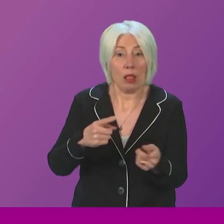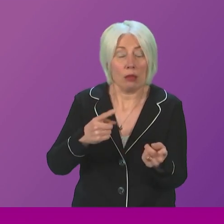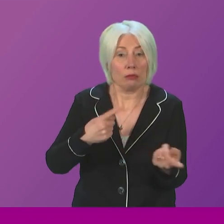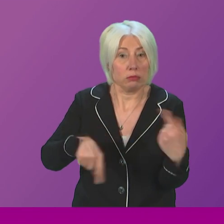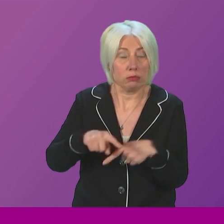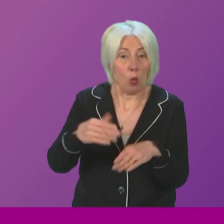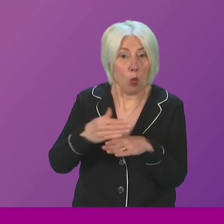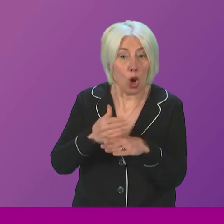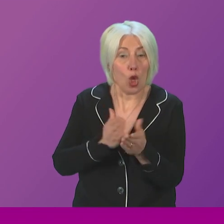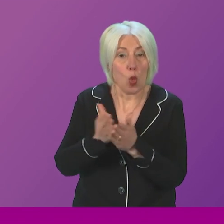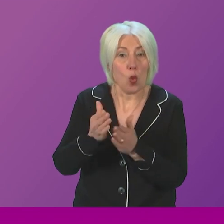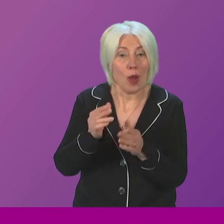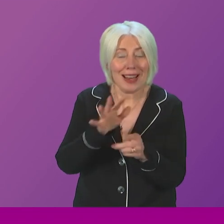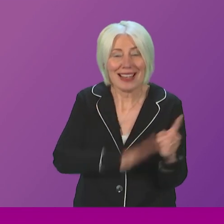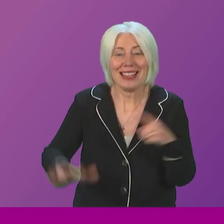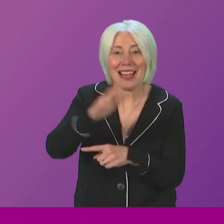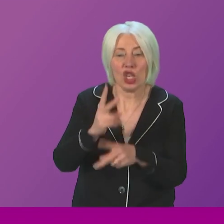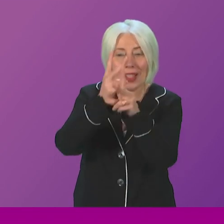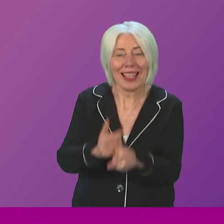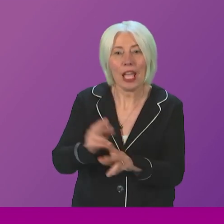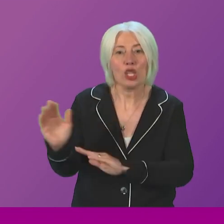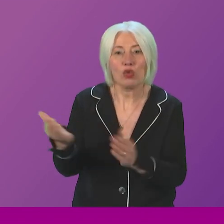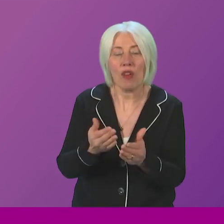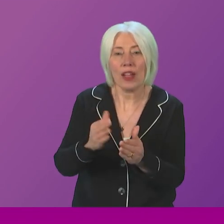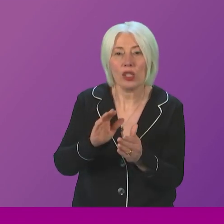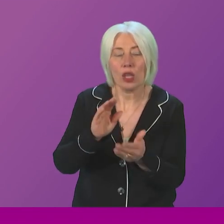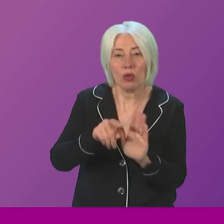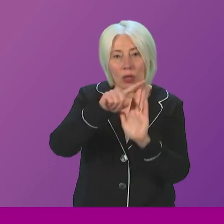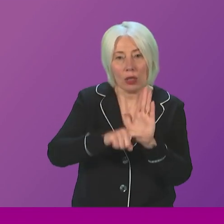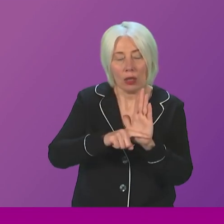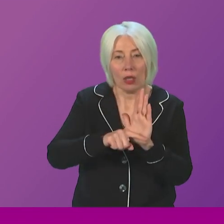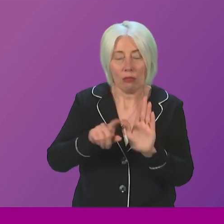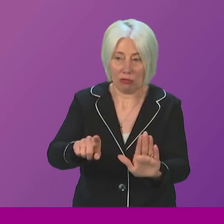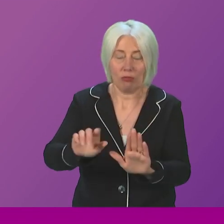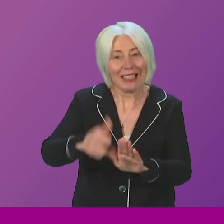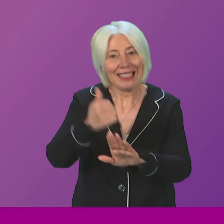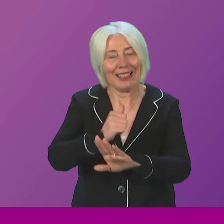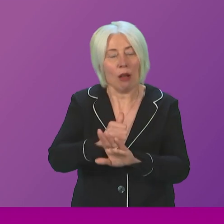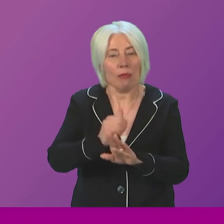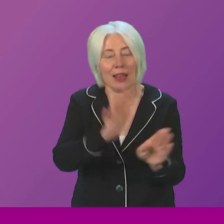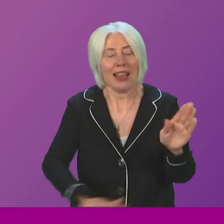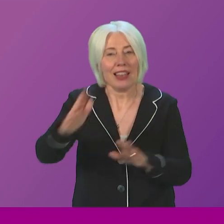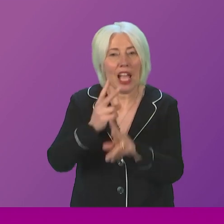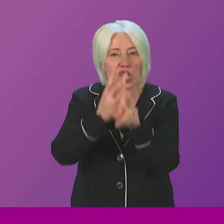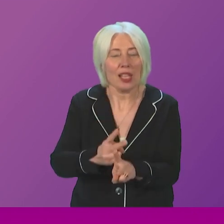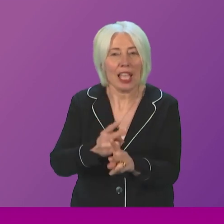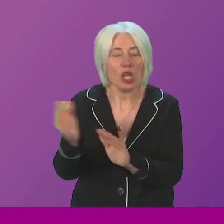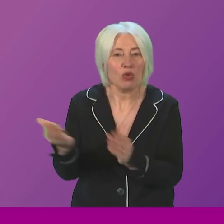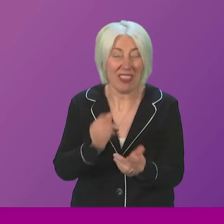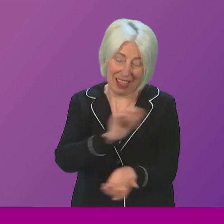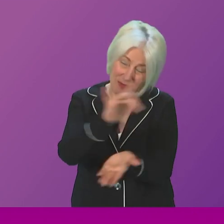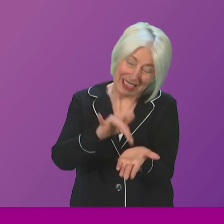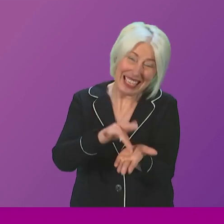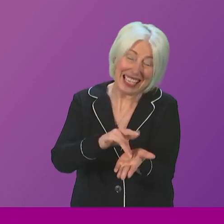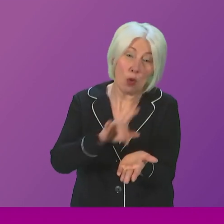done through the National Care Service in order to introduce that legislation, get a National Care Service up and running, to me is so vital. Because at the heart of the National